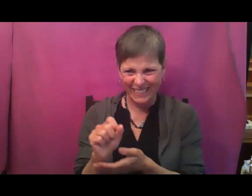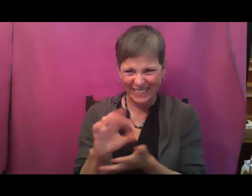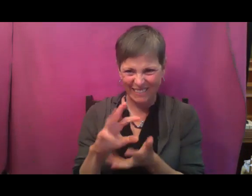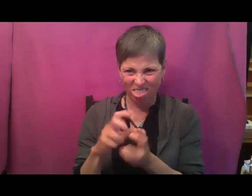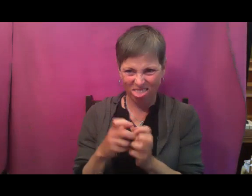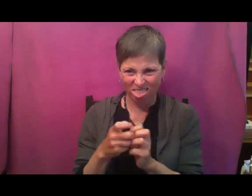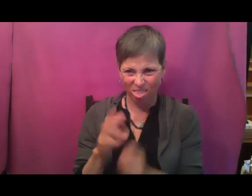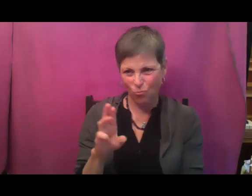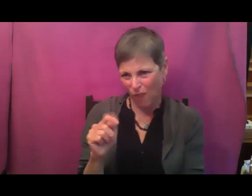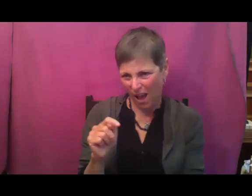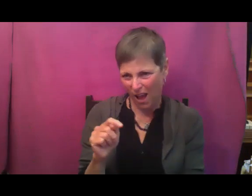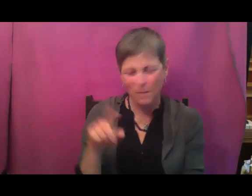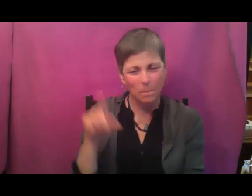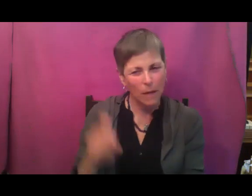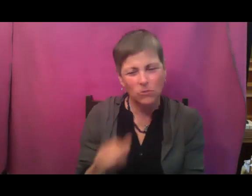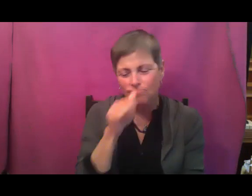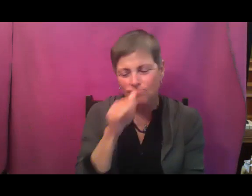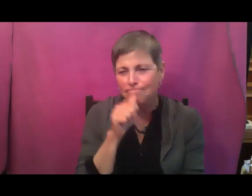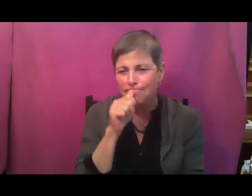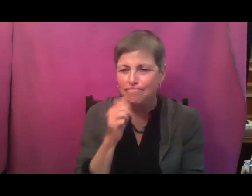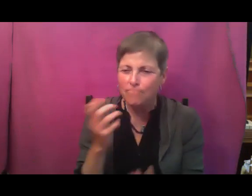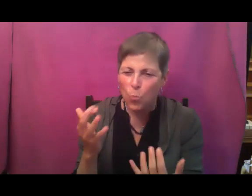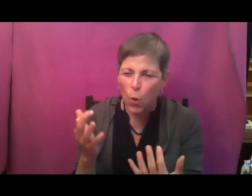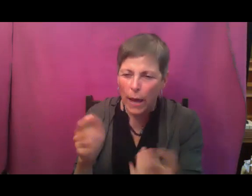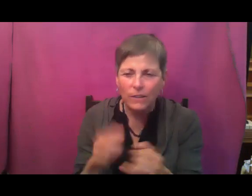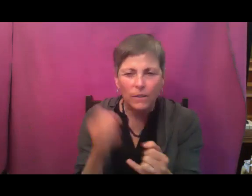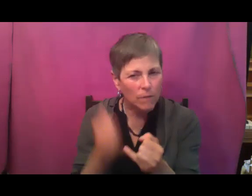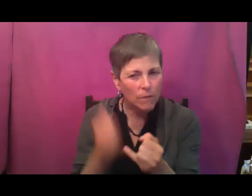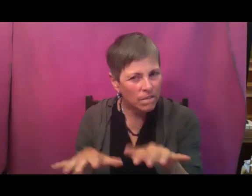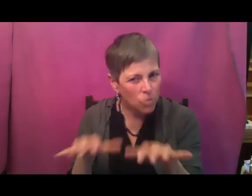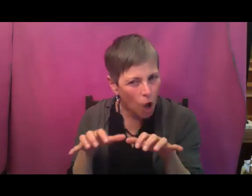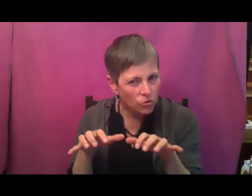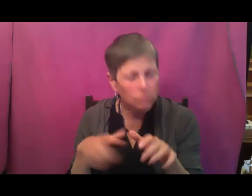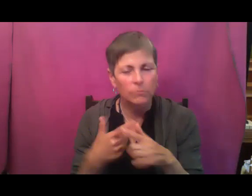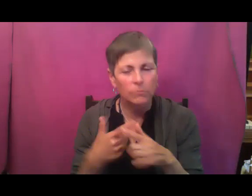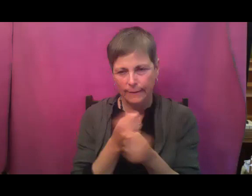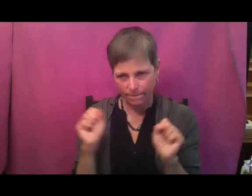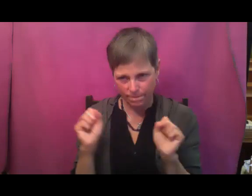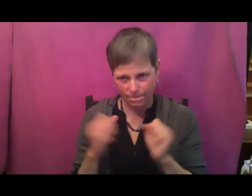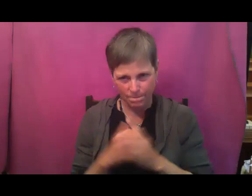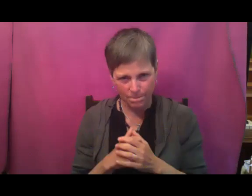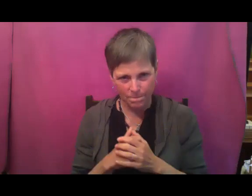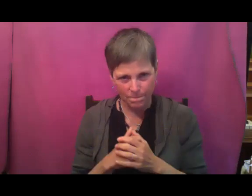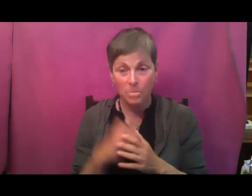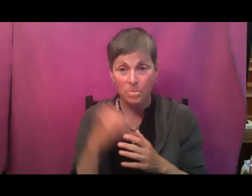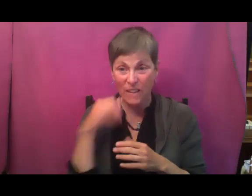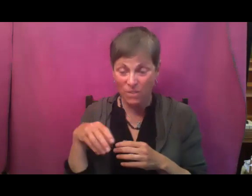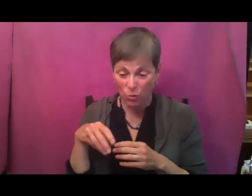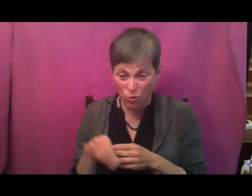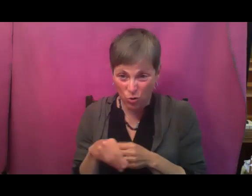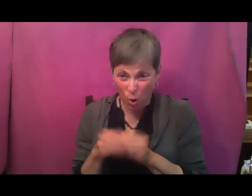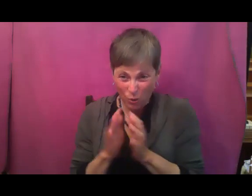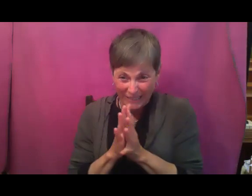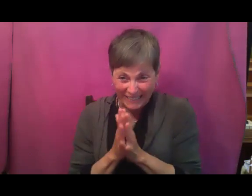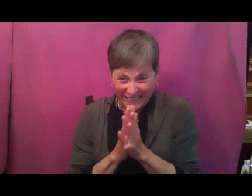until about the final frost and you'll be good to go. And then if you sow them too close together